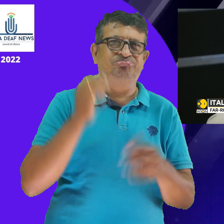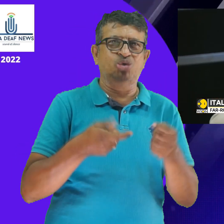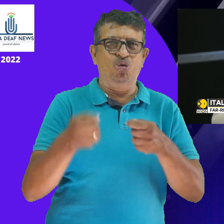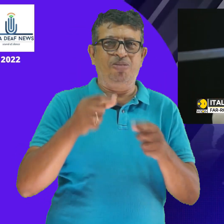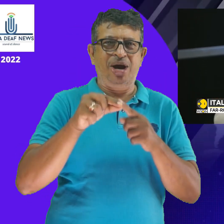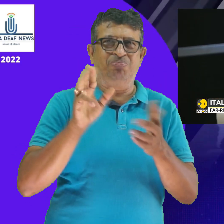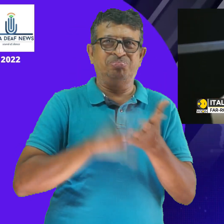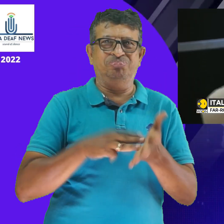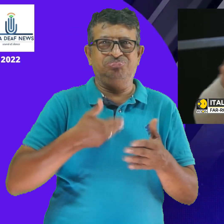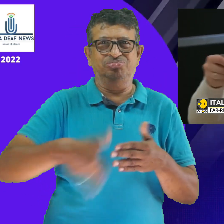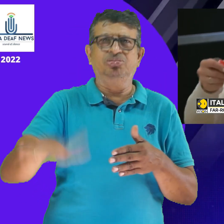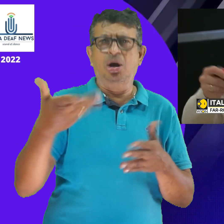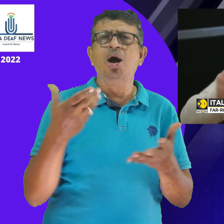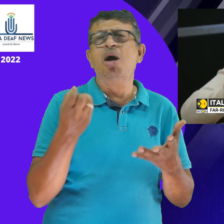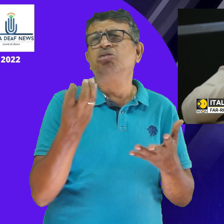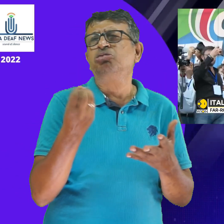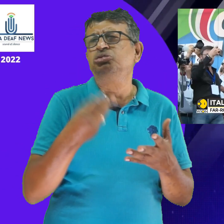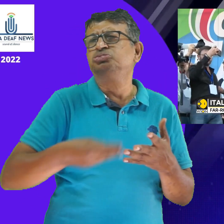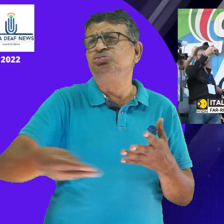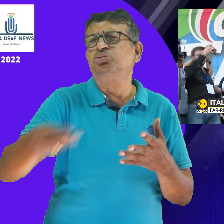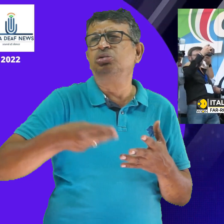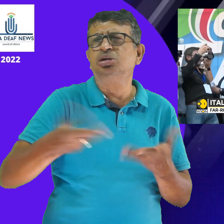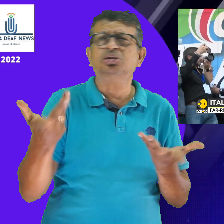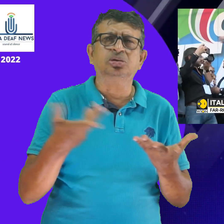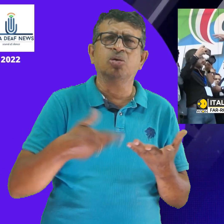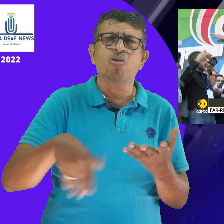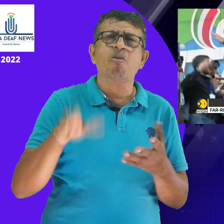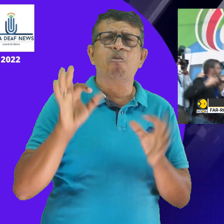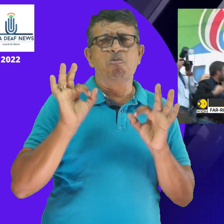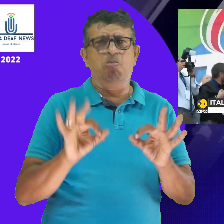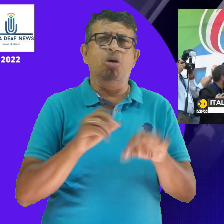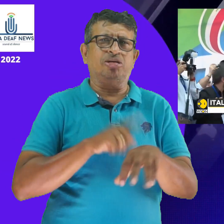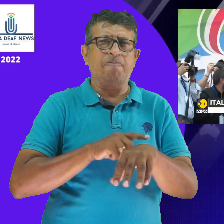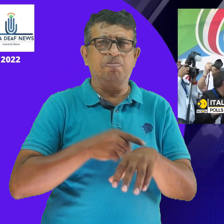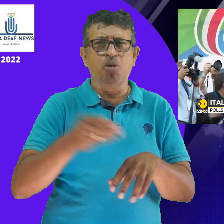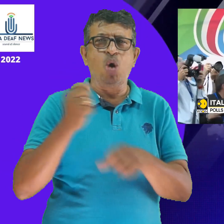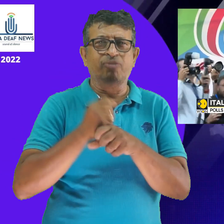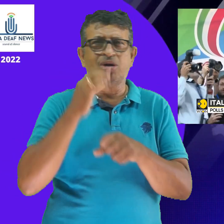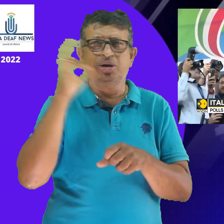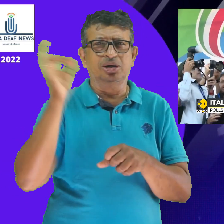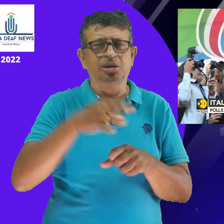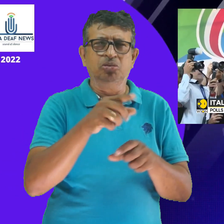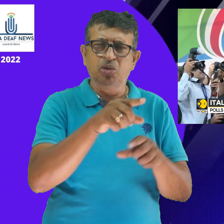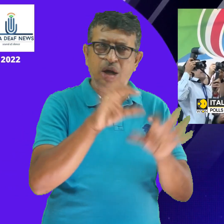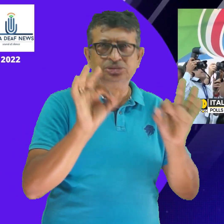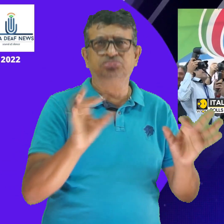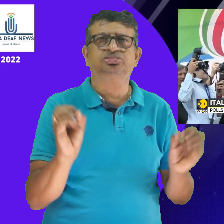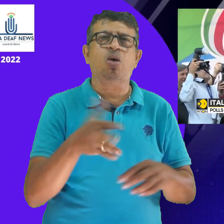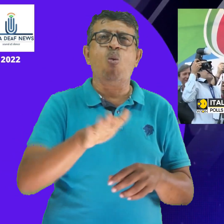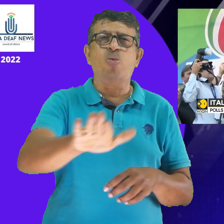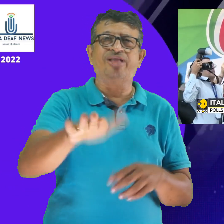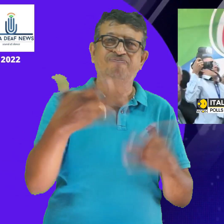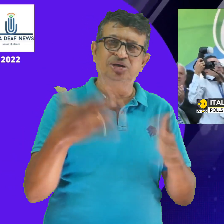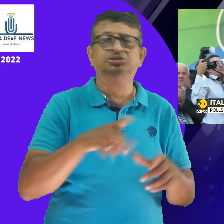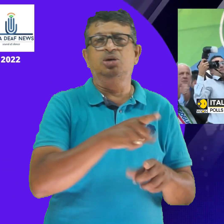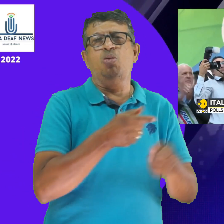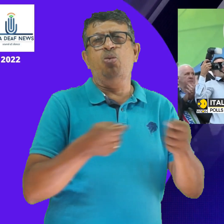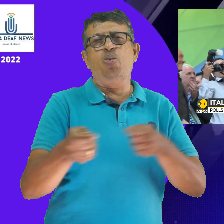said that she wants Italy's post-COVID plan to be revised and her alliance wants to renegotiate the plan with the EU. They've been talking